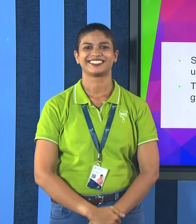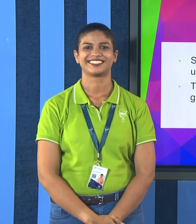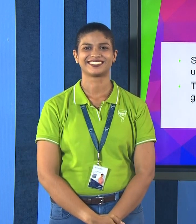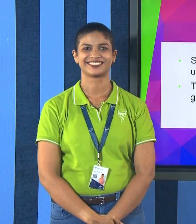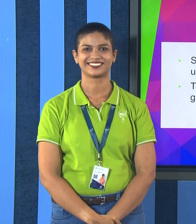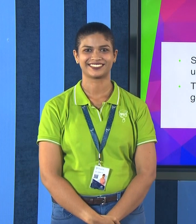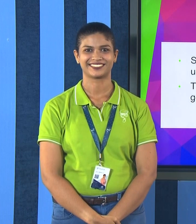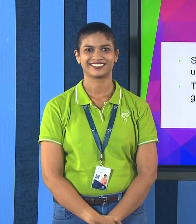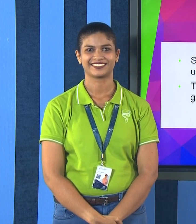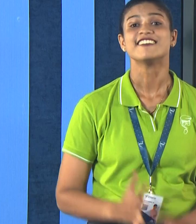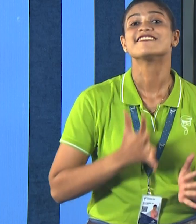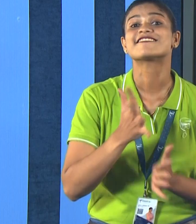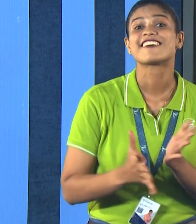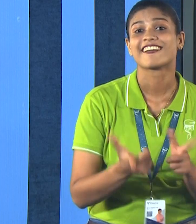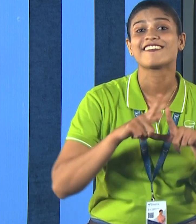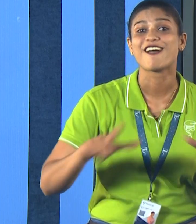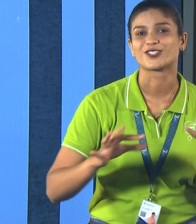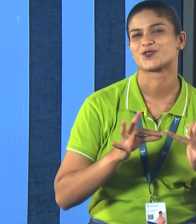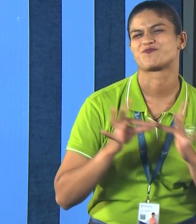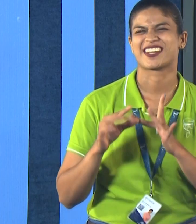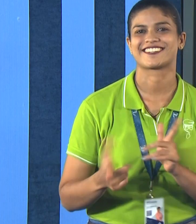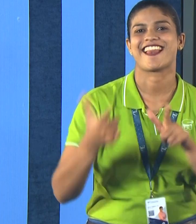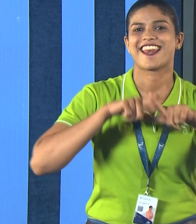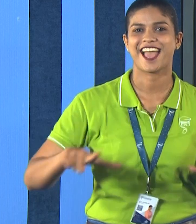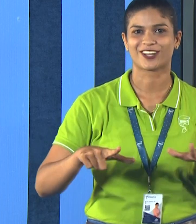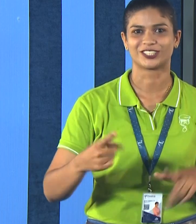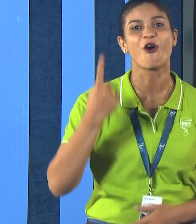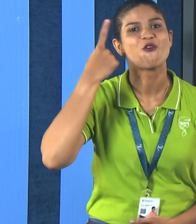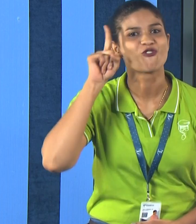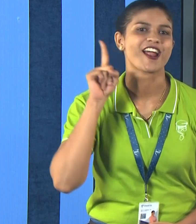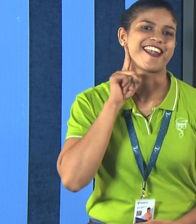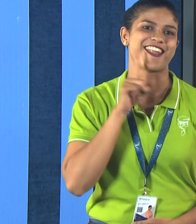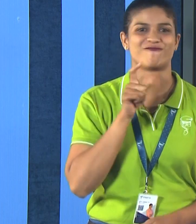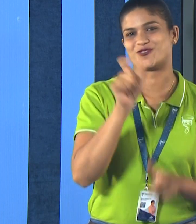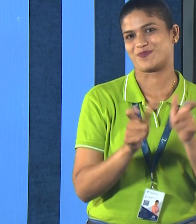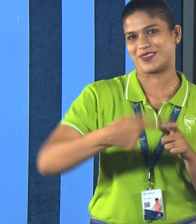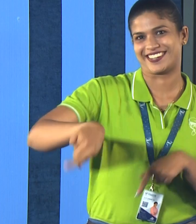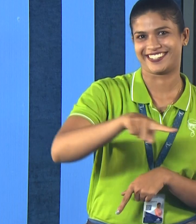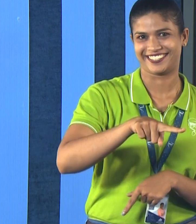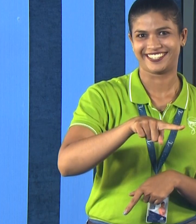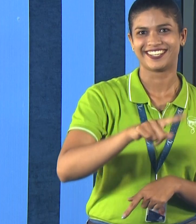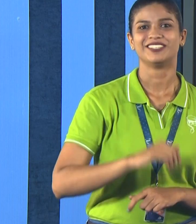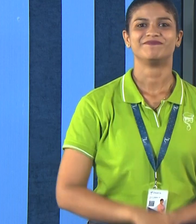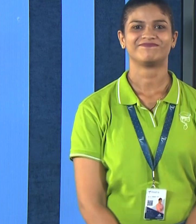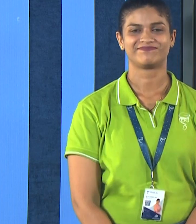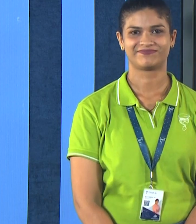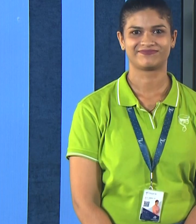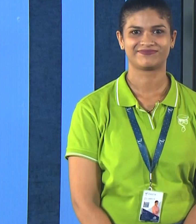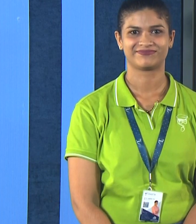gestures. Sign language is special in all and used by unique language used by deaf people.